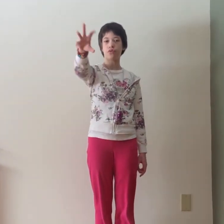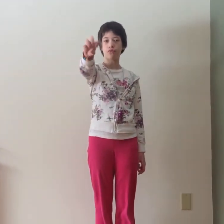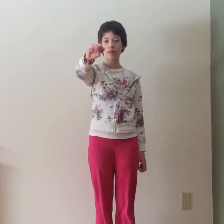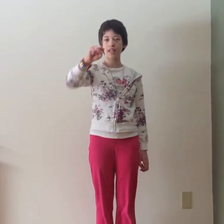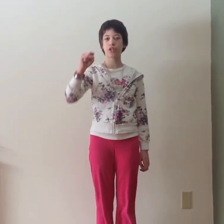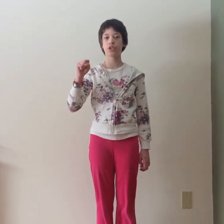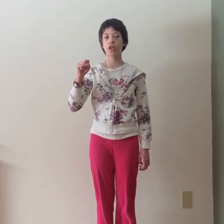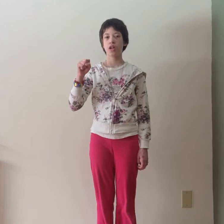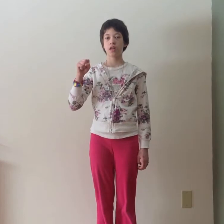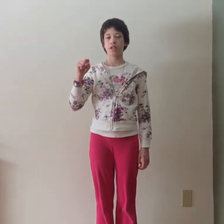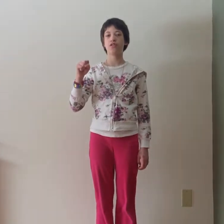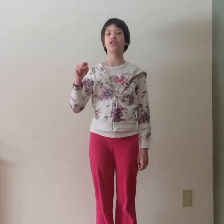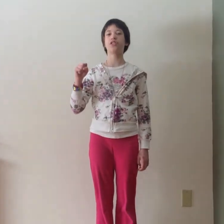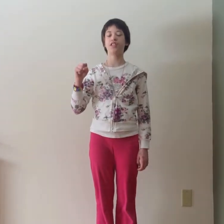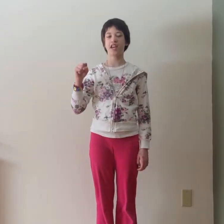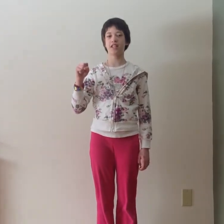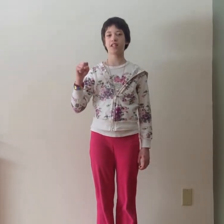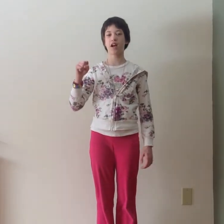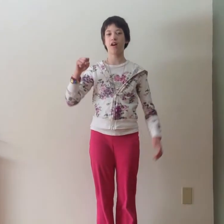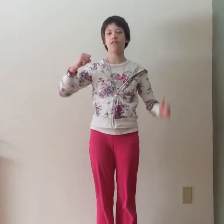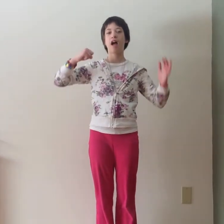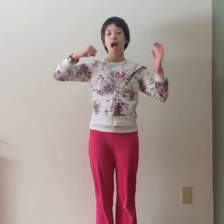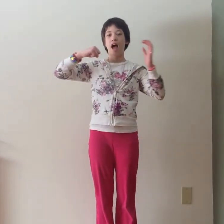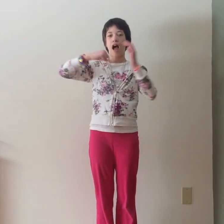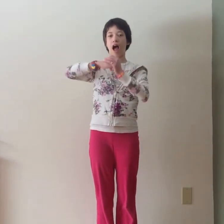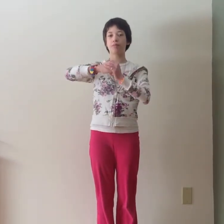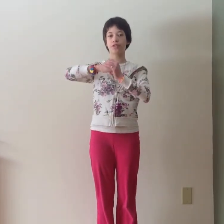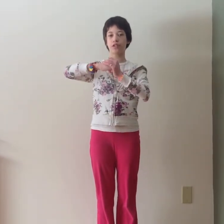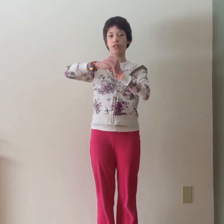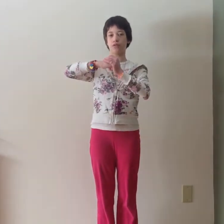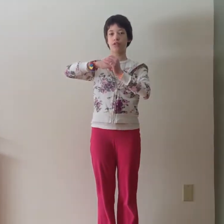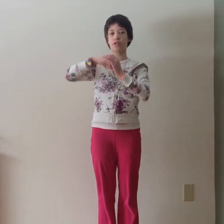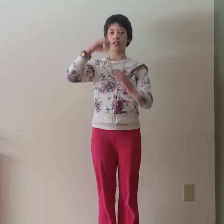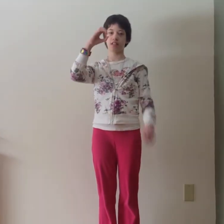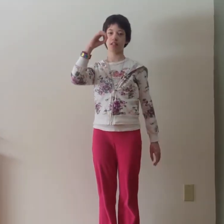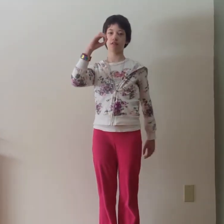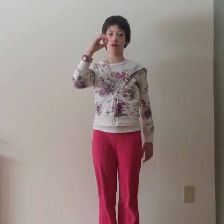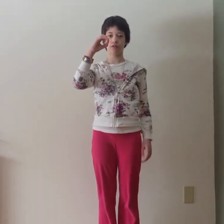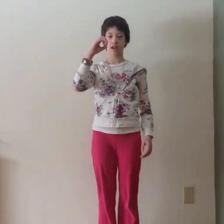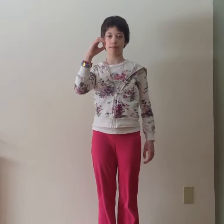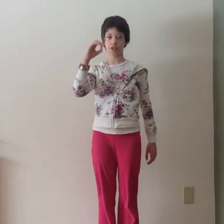reach the state of absolute zero temperature.